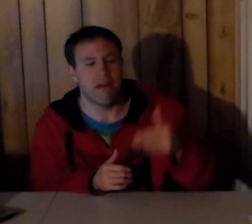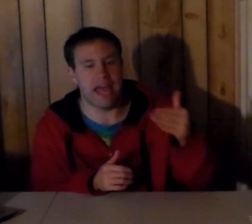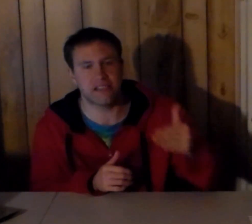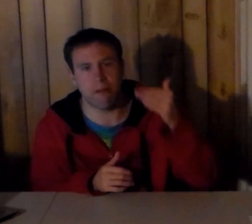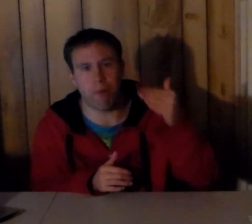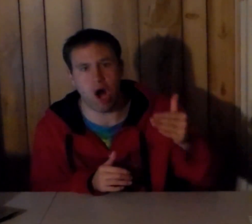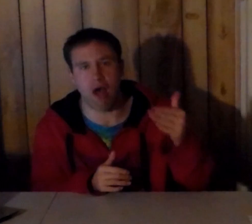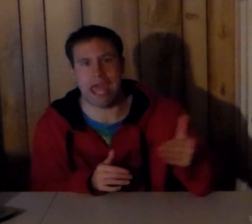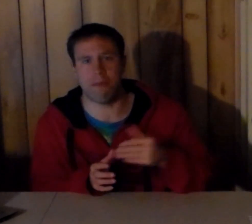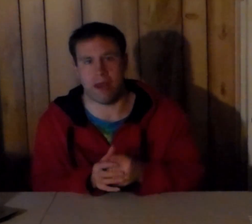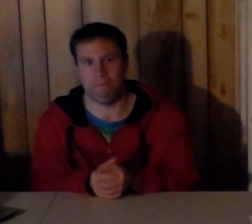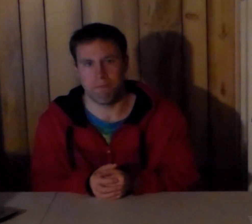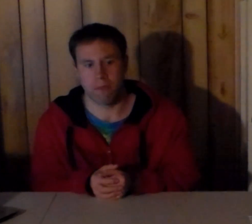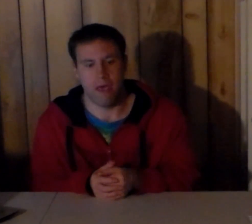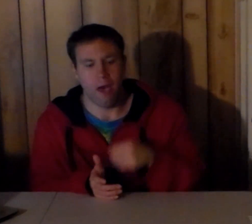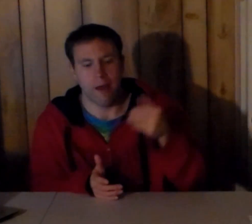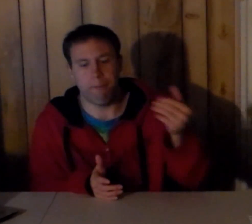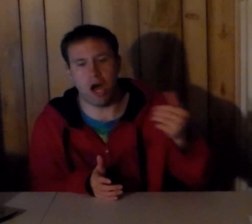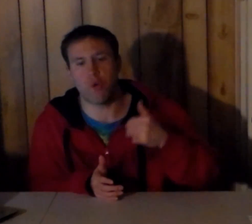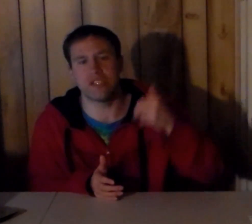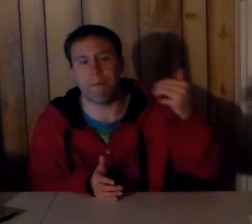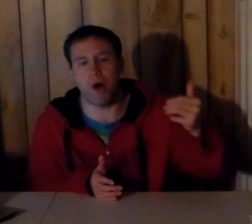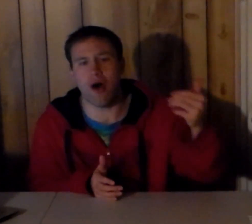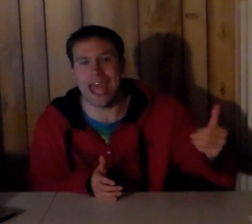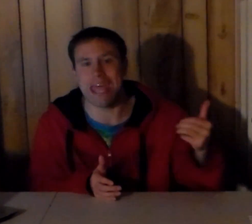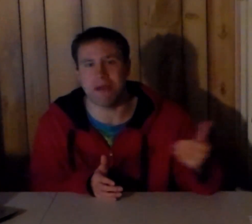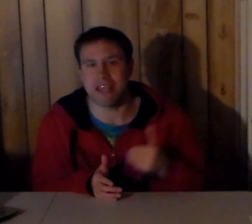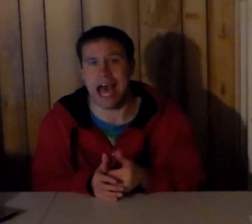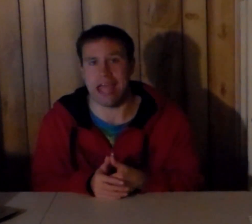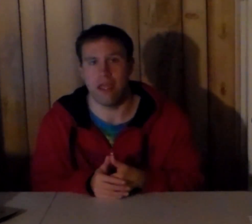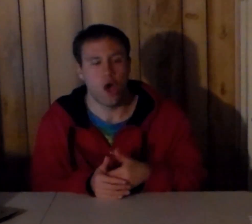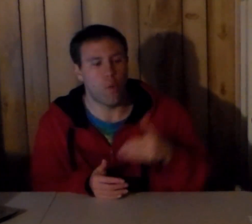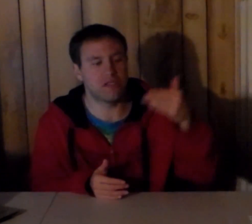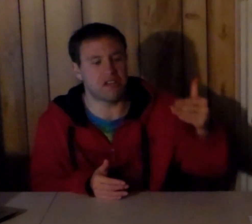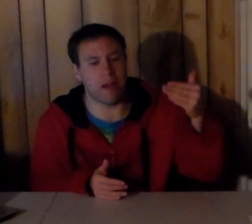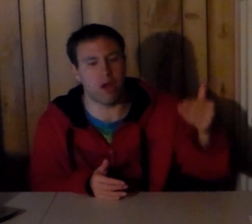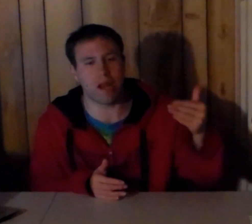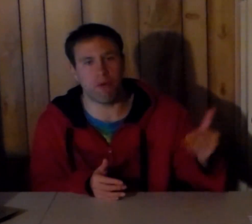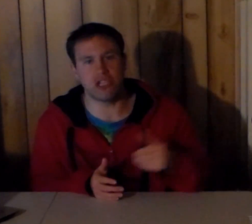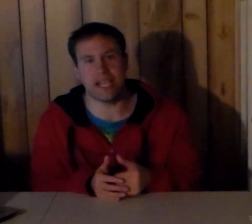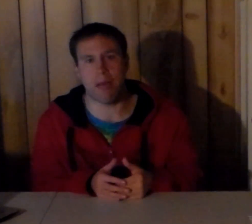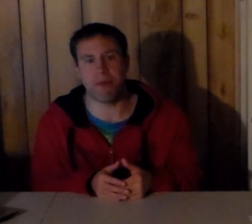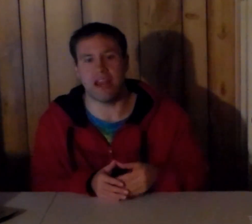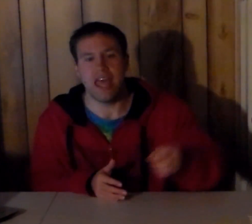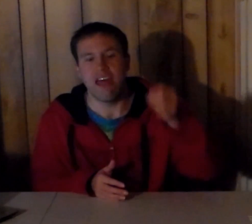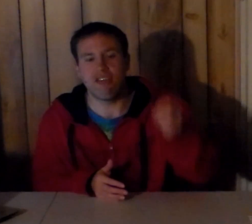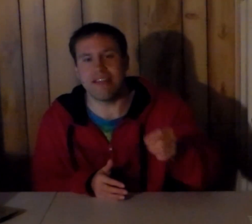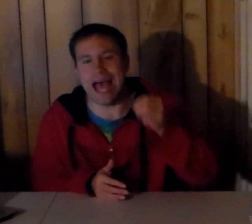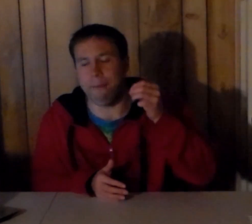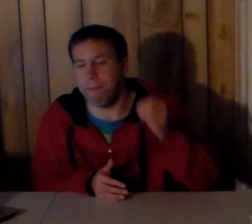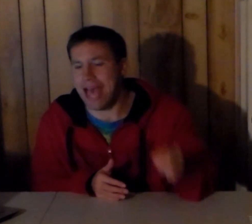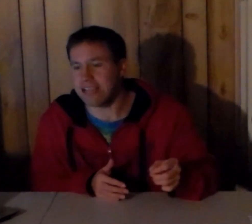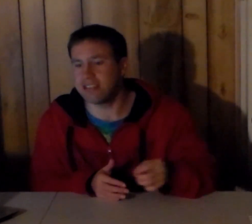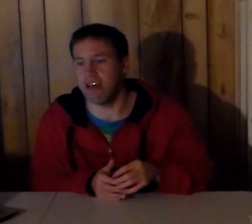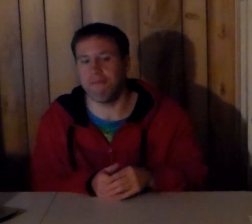next to paul hayman punk was a paul hayman guy was a wwe champion did that massive